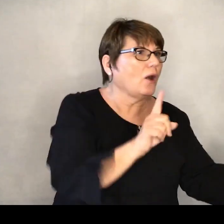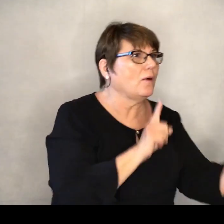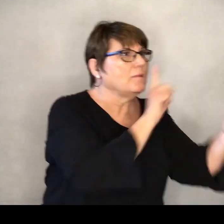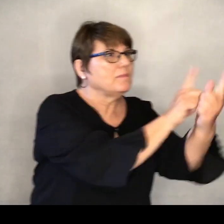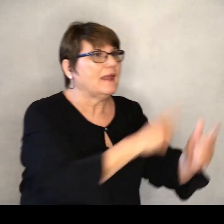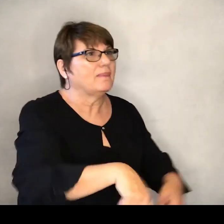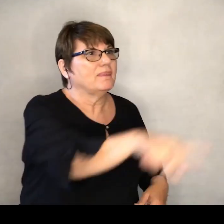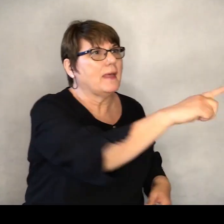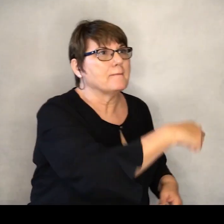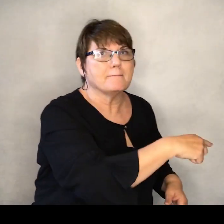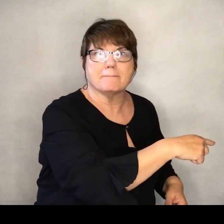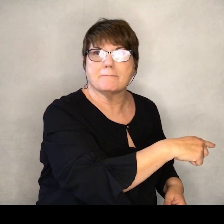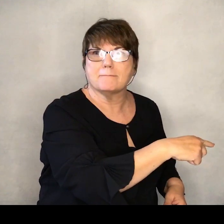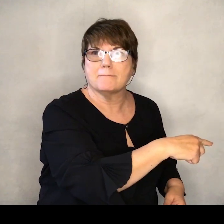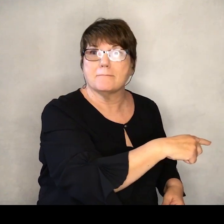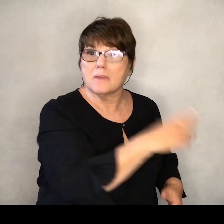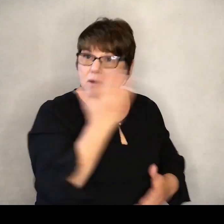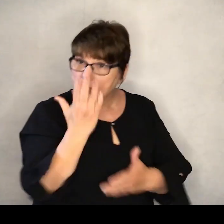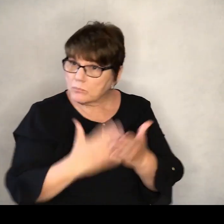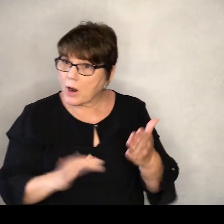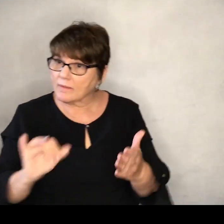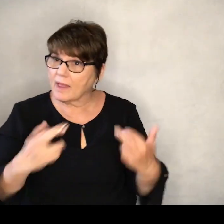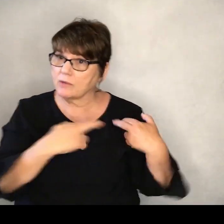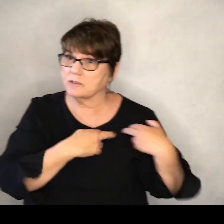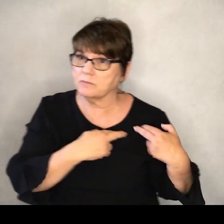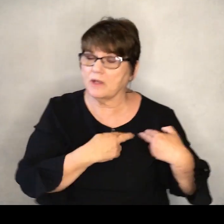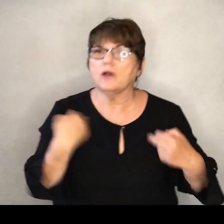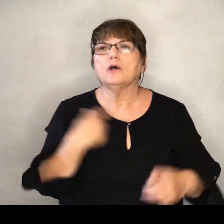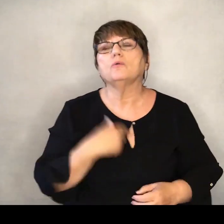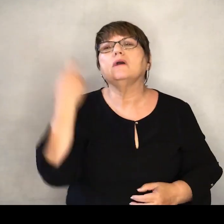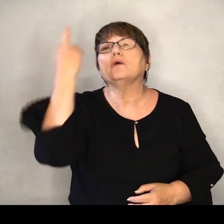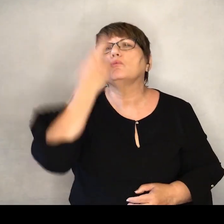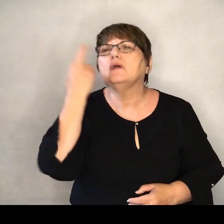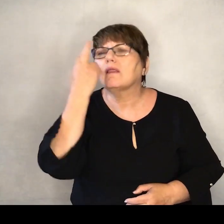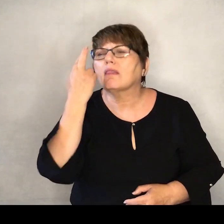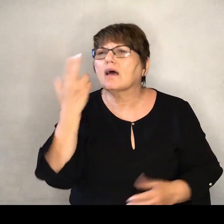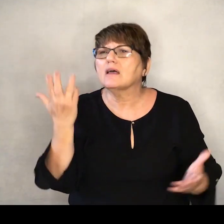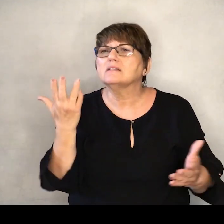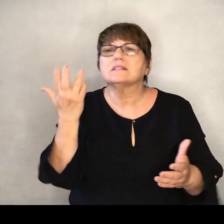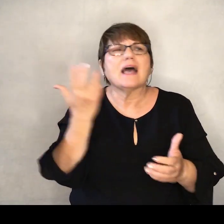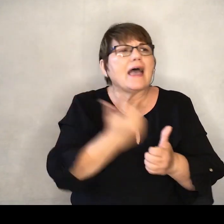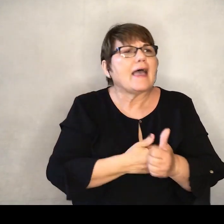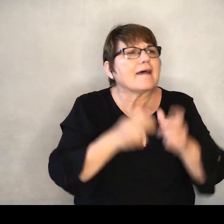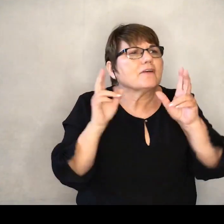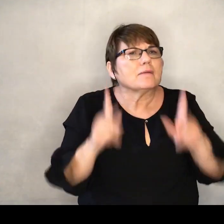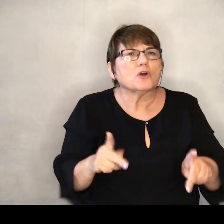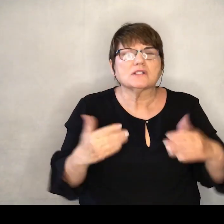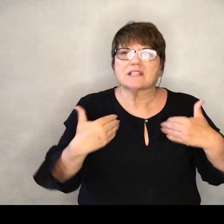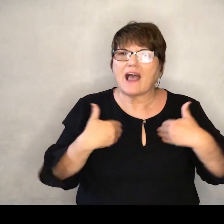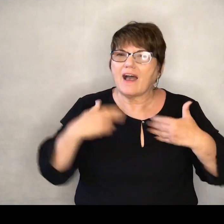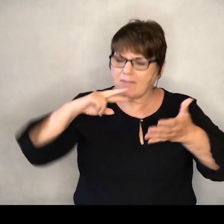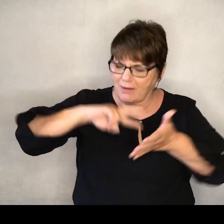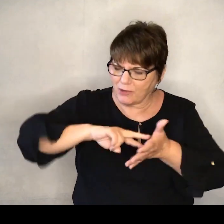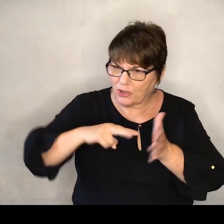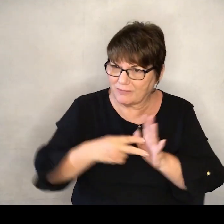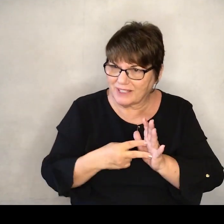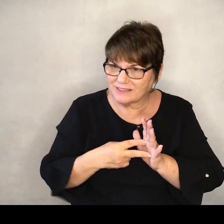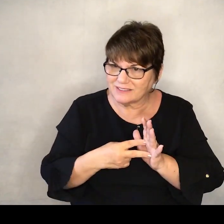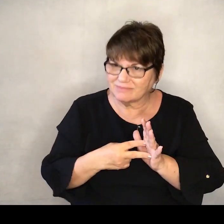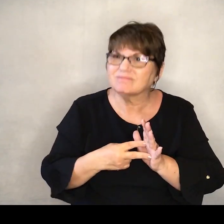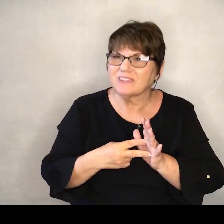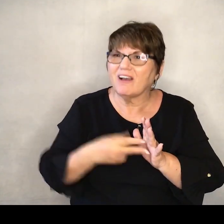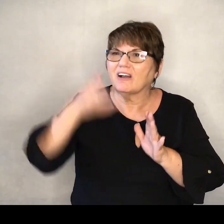And part of that journey is us realizing that every one of us has a purpose, a